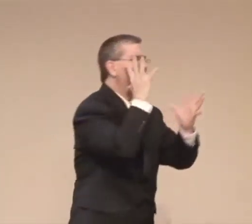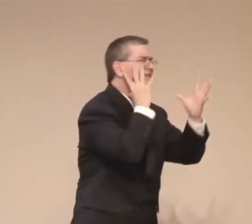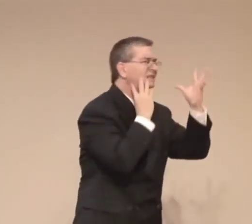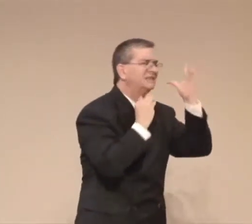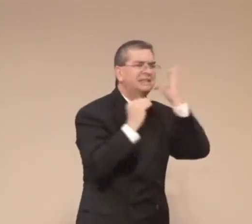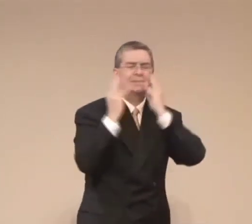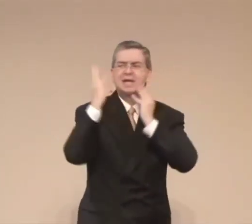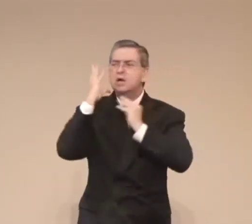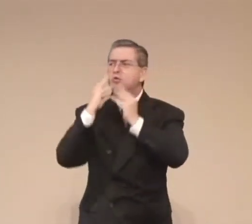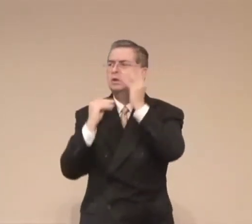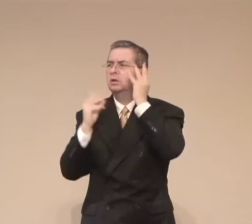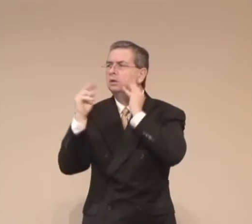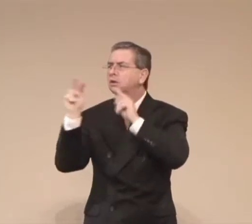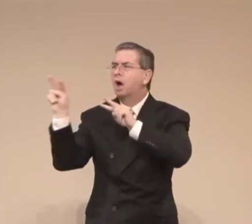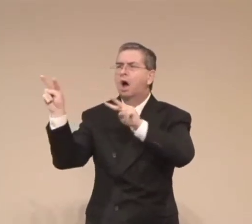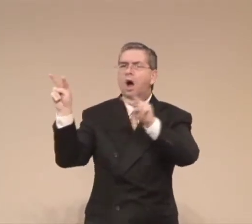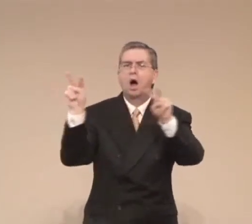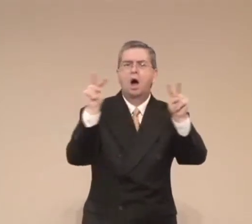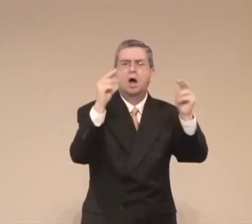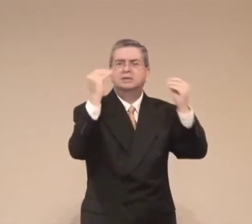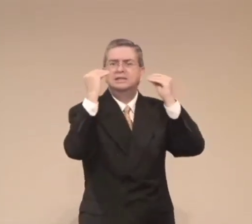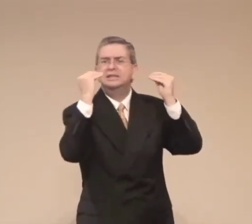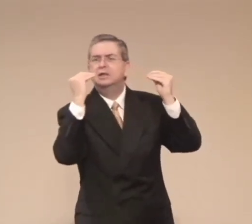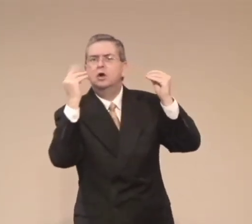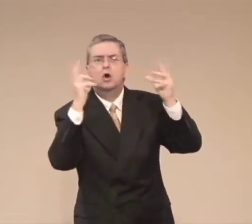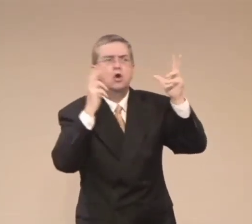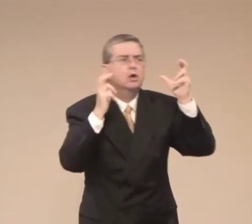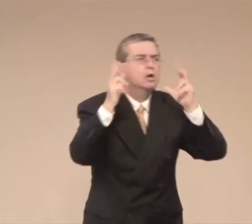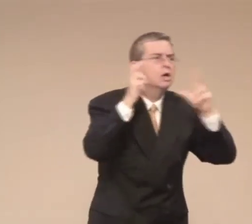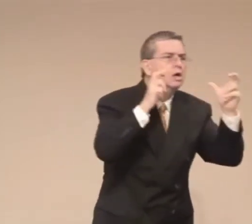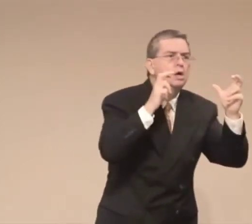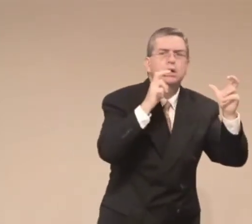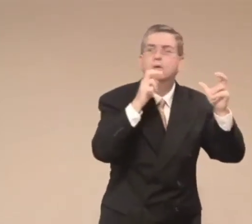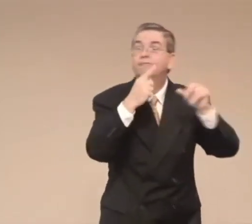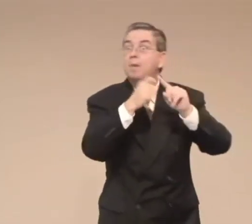it builds the character. As we experience these